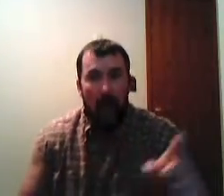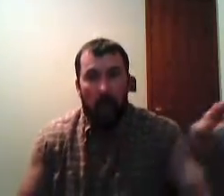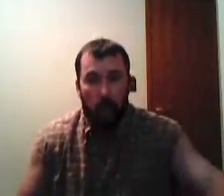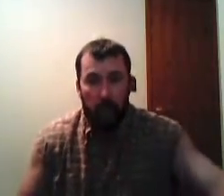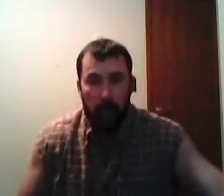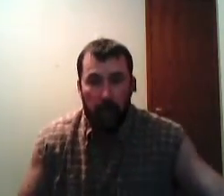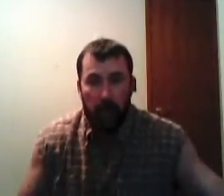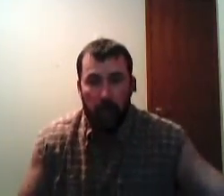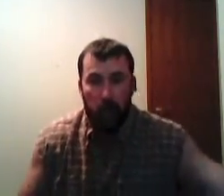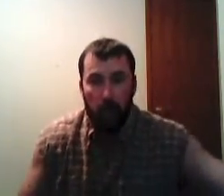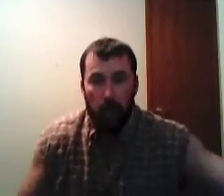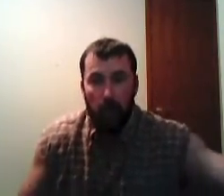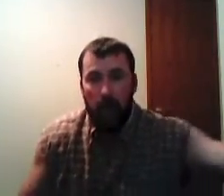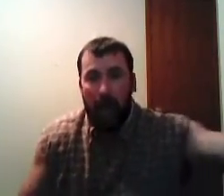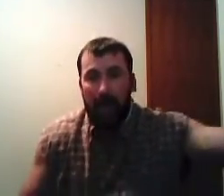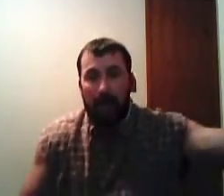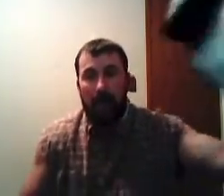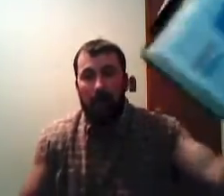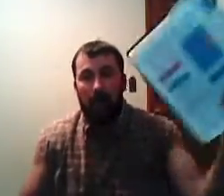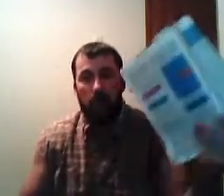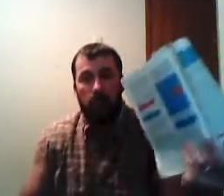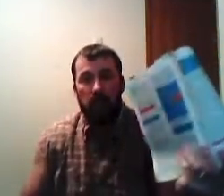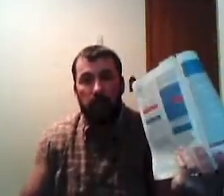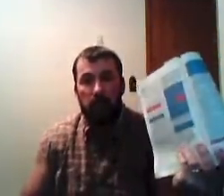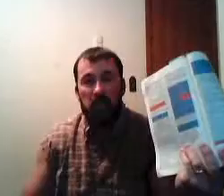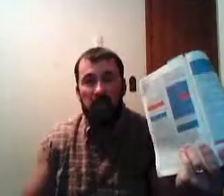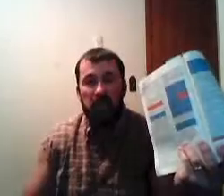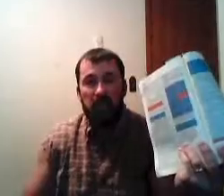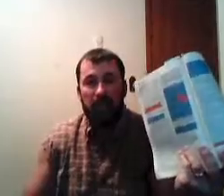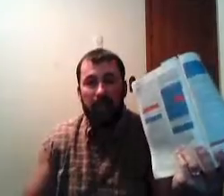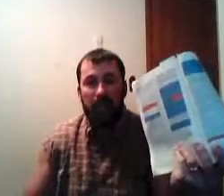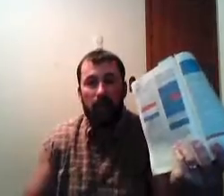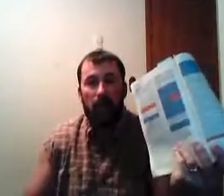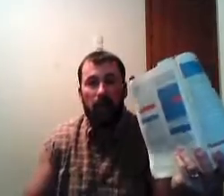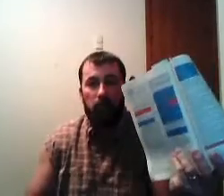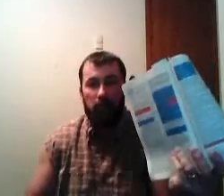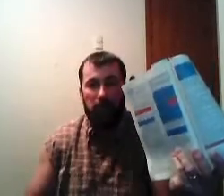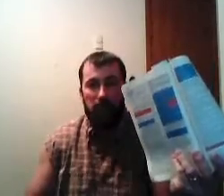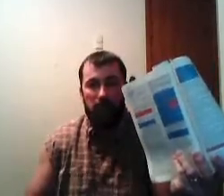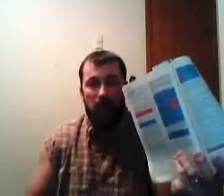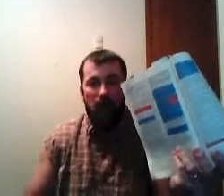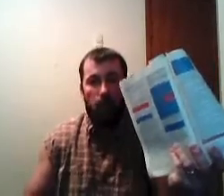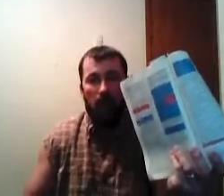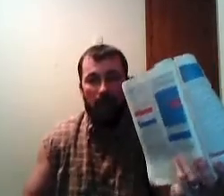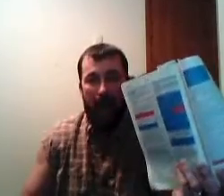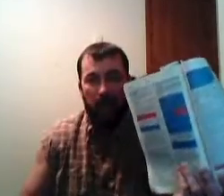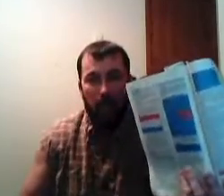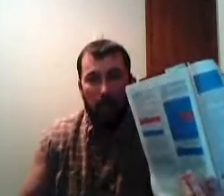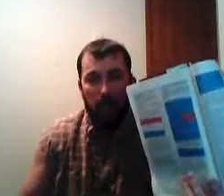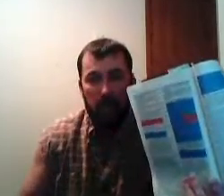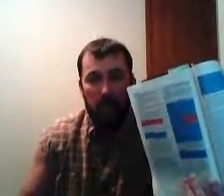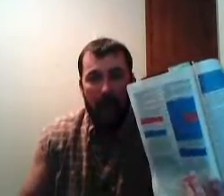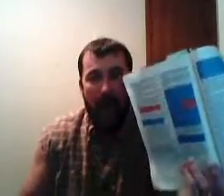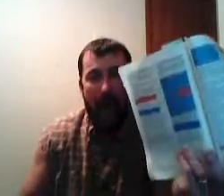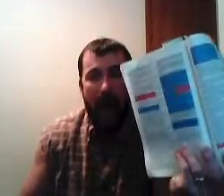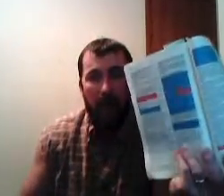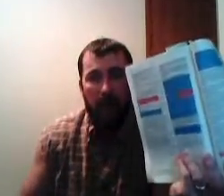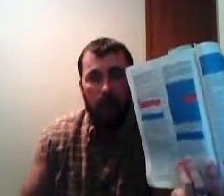according to God's word I could care less what some stinking scientist or doctor says of when life starts I believe